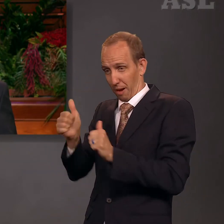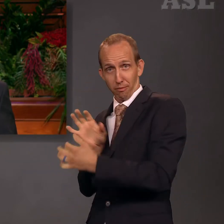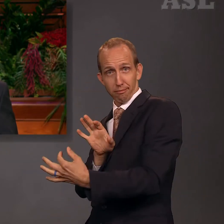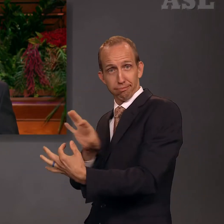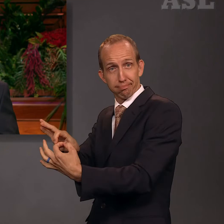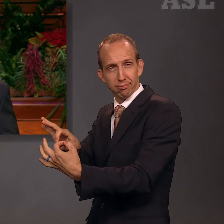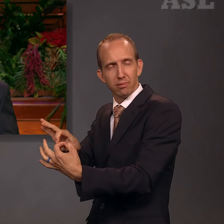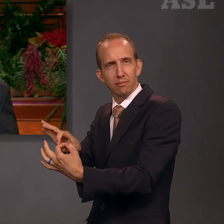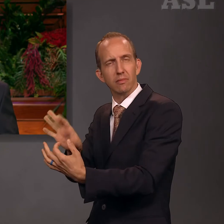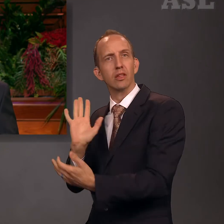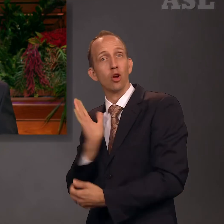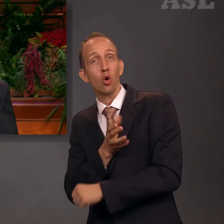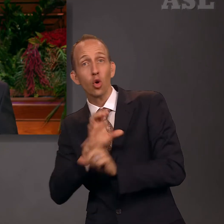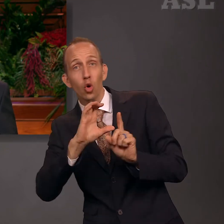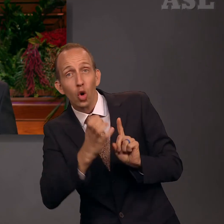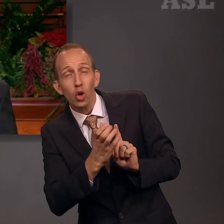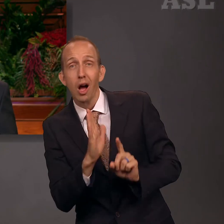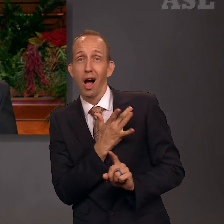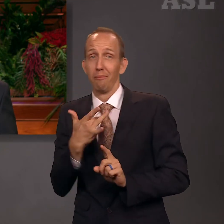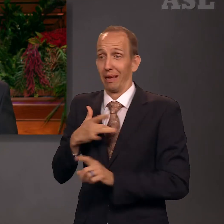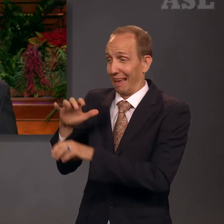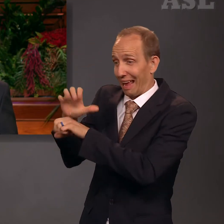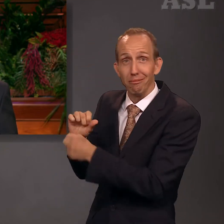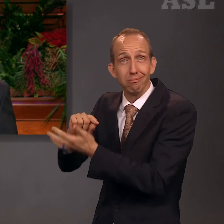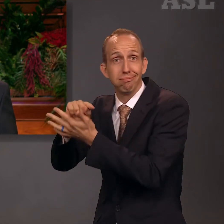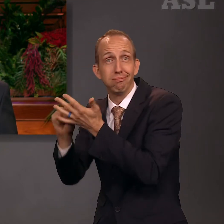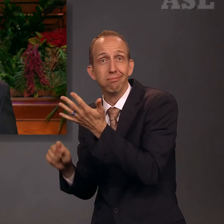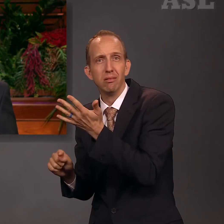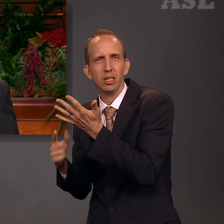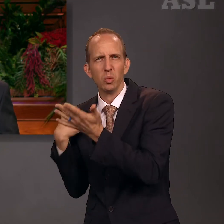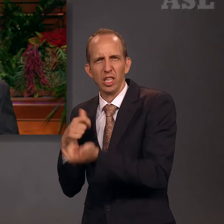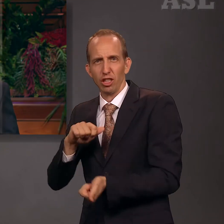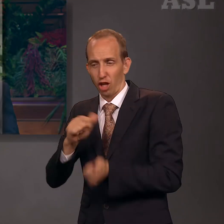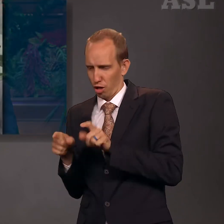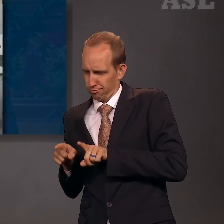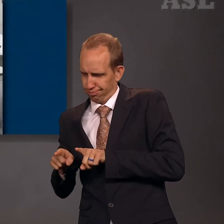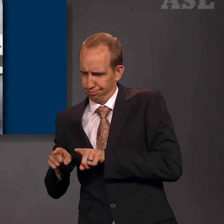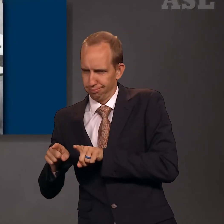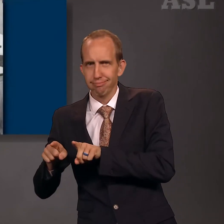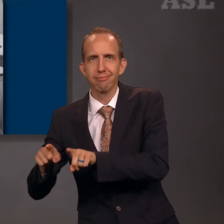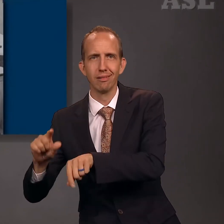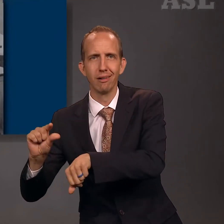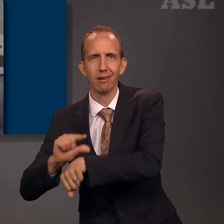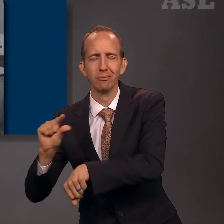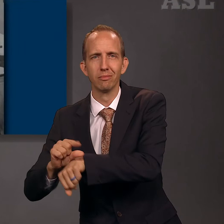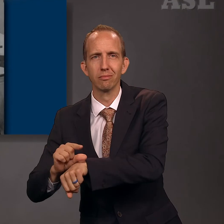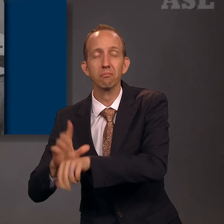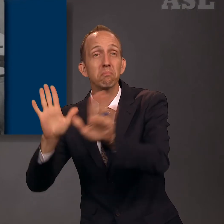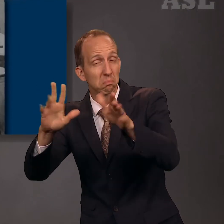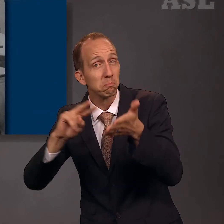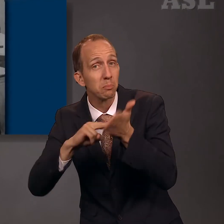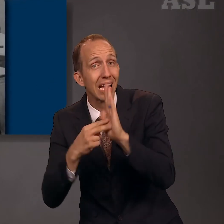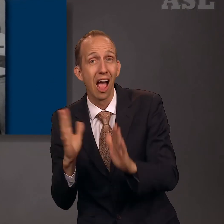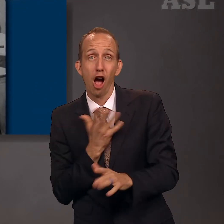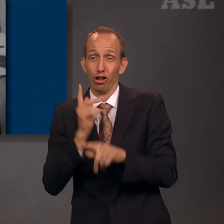We had to let go of wrong traditions. I saw this in my father when he learned of the gospel and repented.